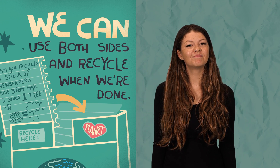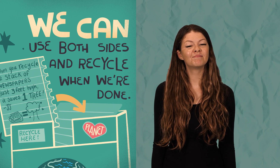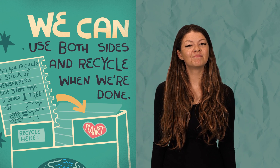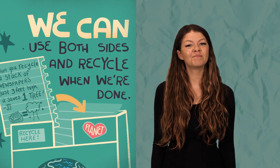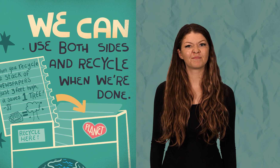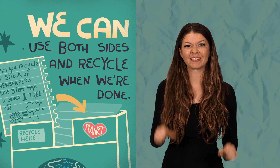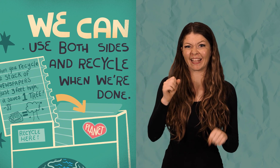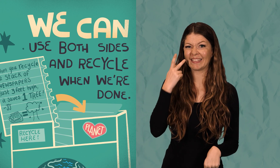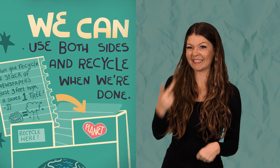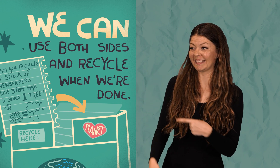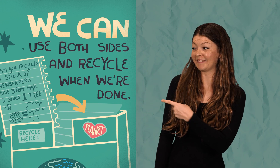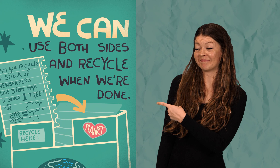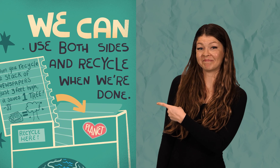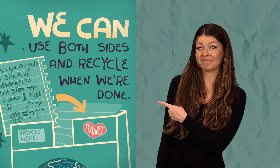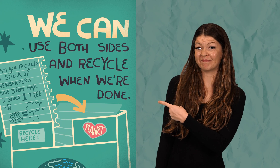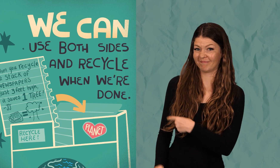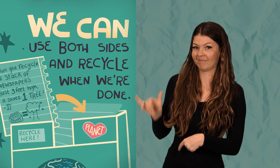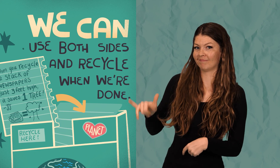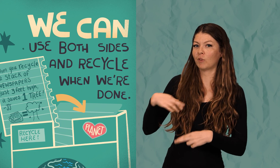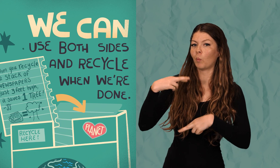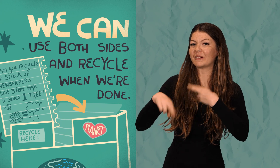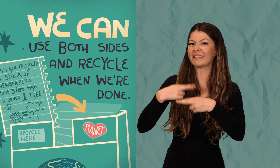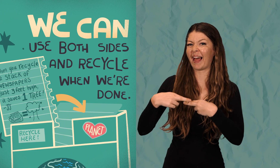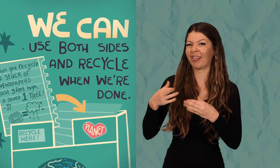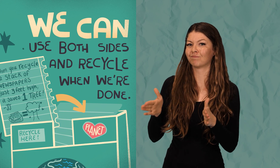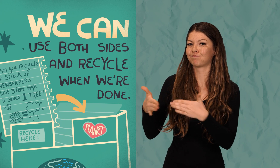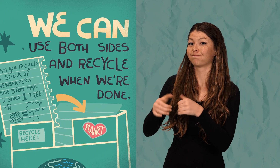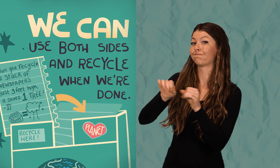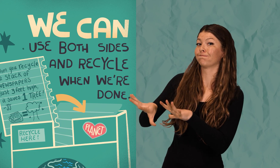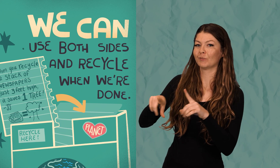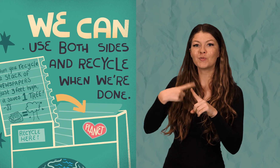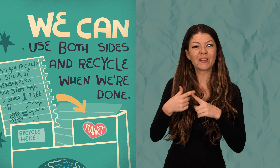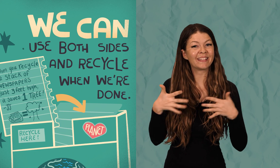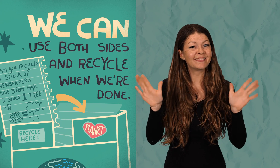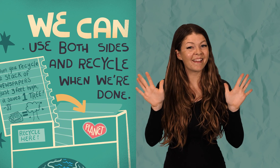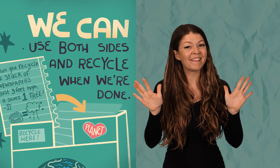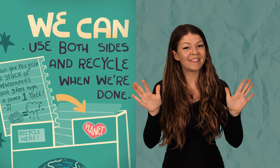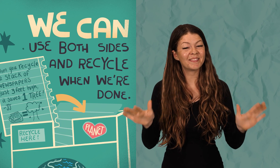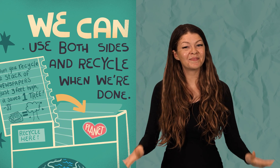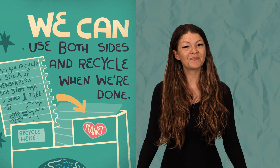You can see here where they put the paper in the recycling bin when they are done.